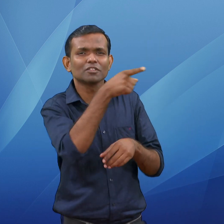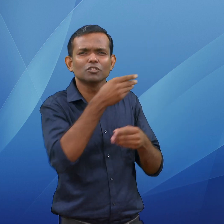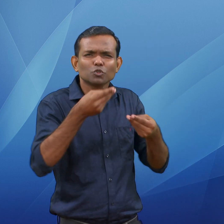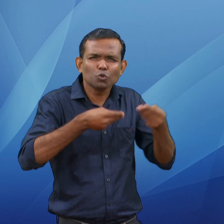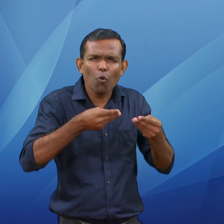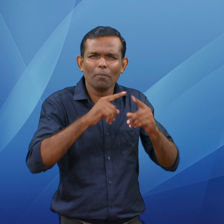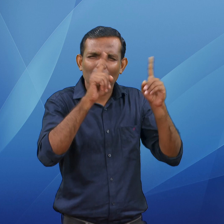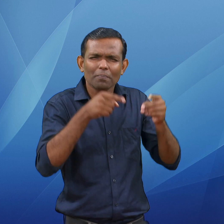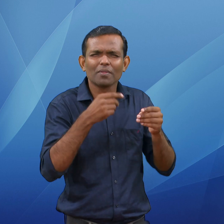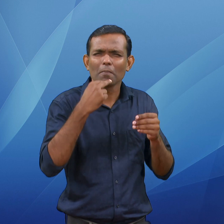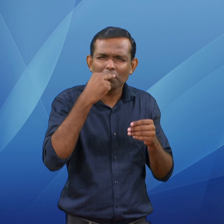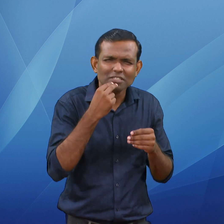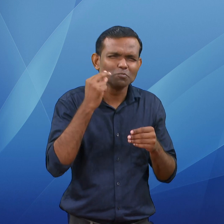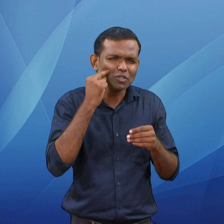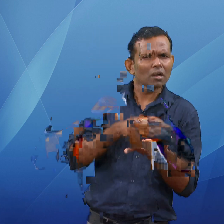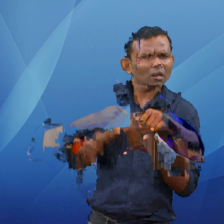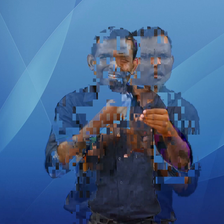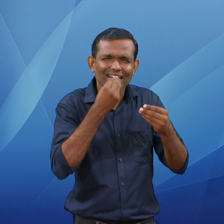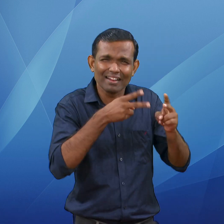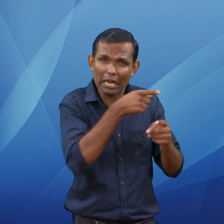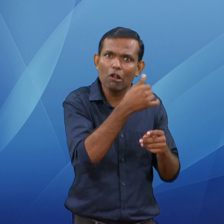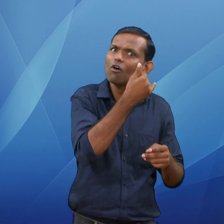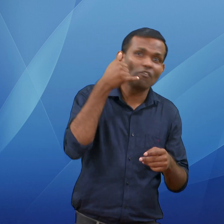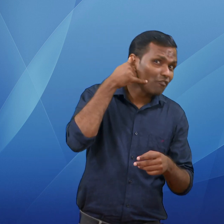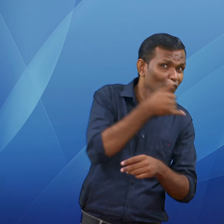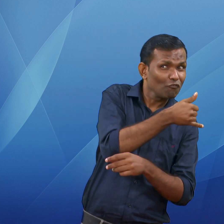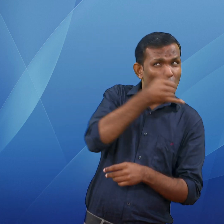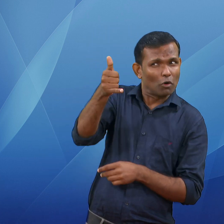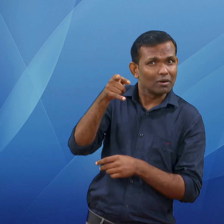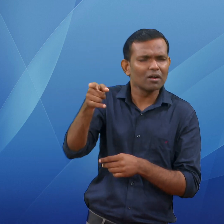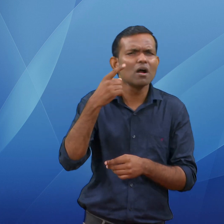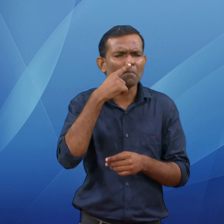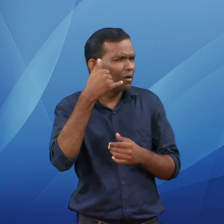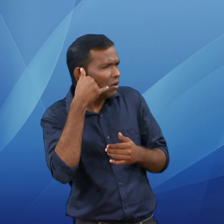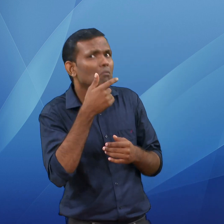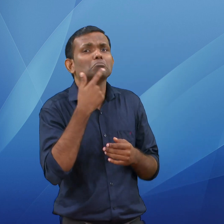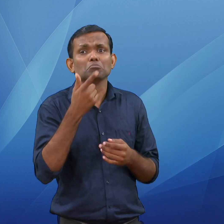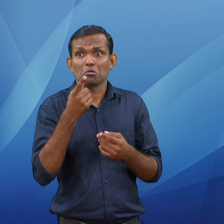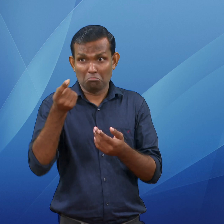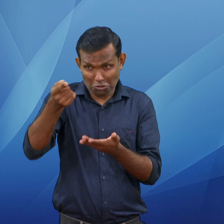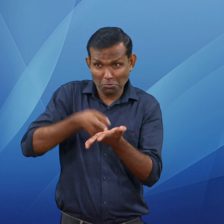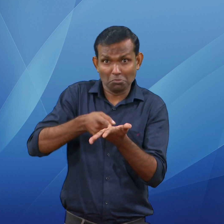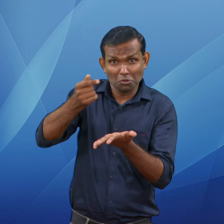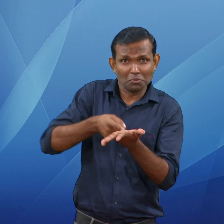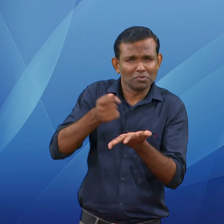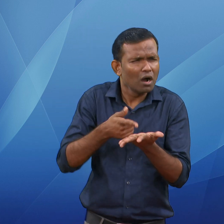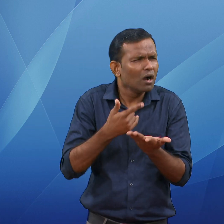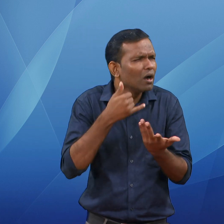found Abigail abandoned at the Ashramam Maidan Kualam on No. 28. It is found that the child was